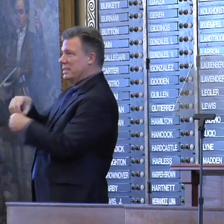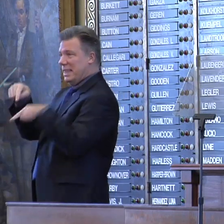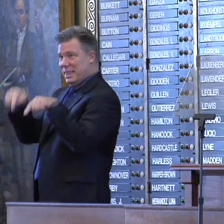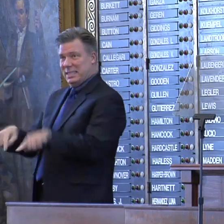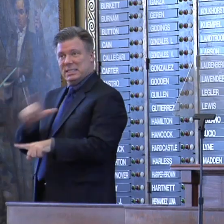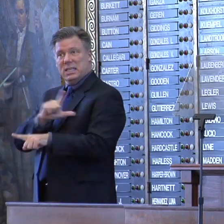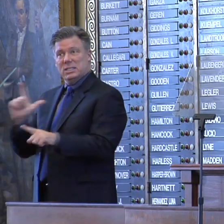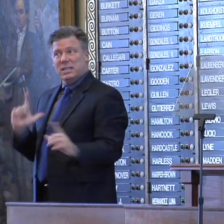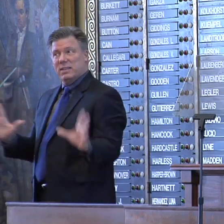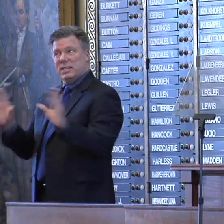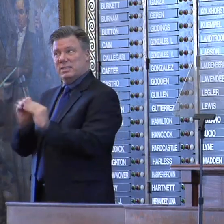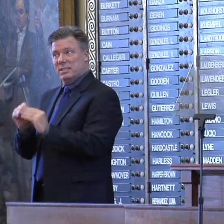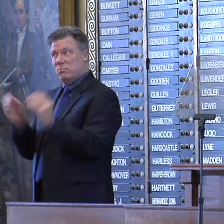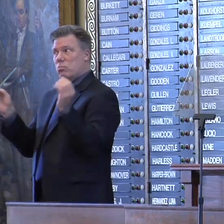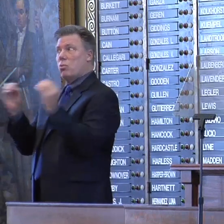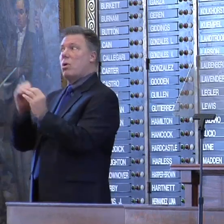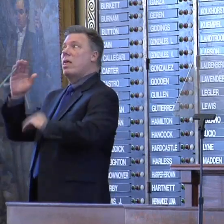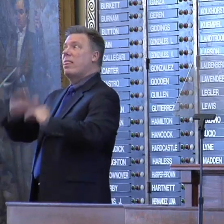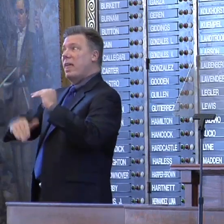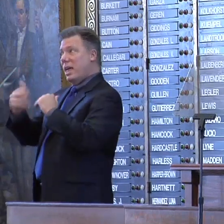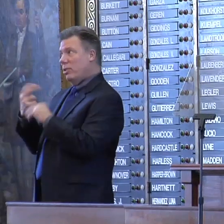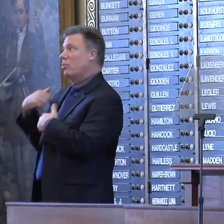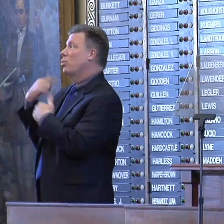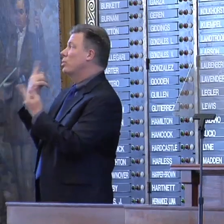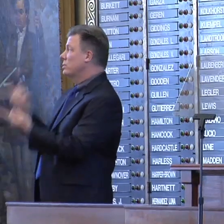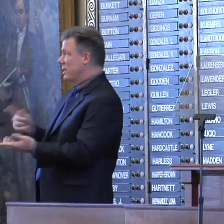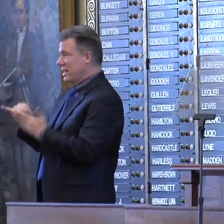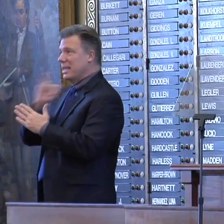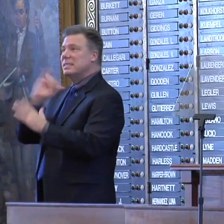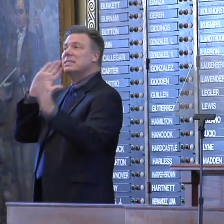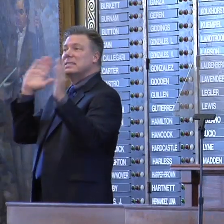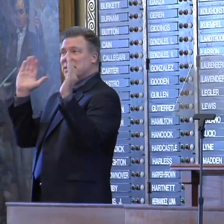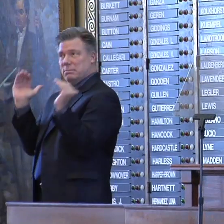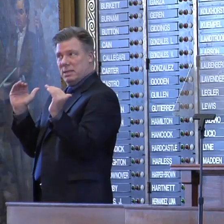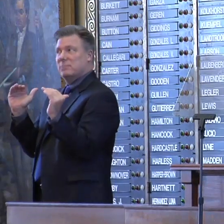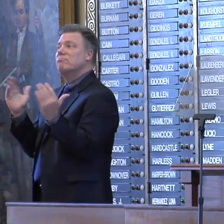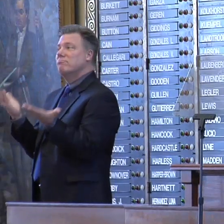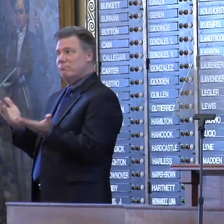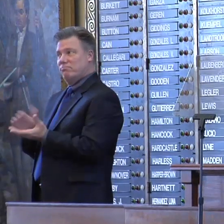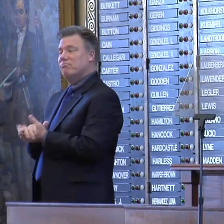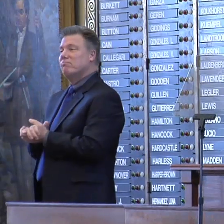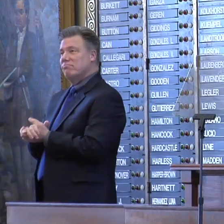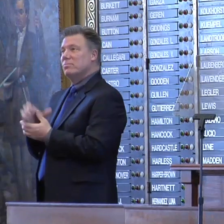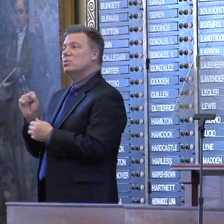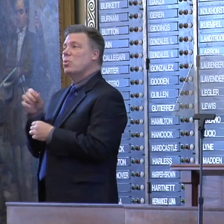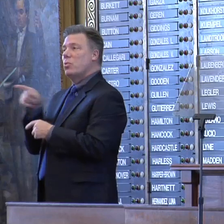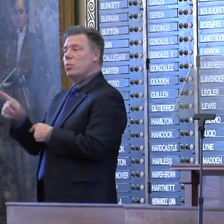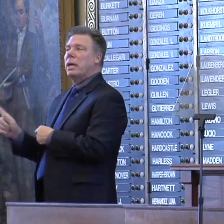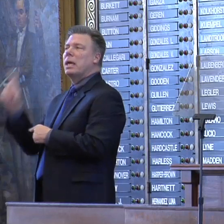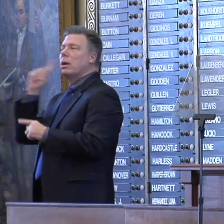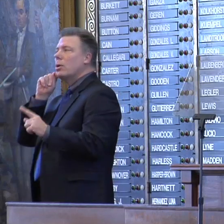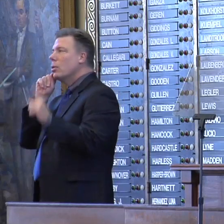than usual, that's to be expected in a redistricting year. So when you do hear